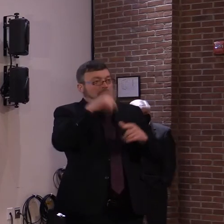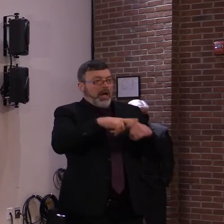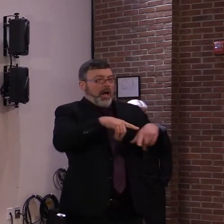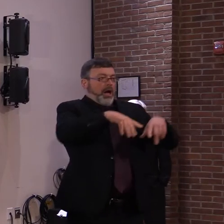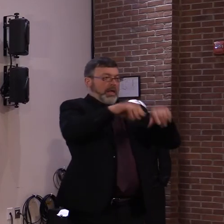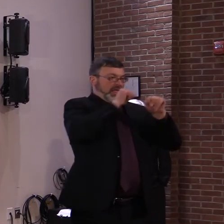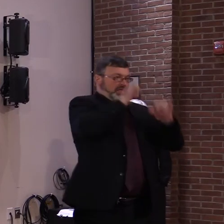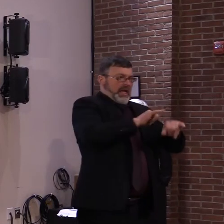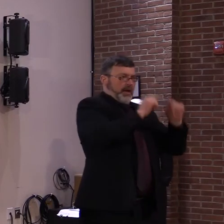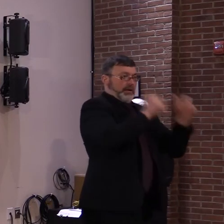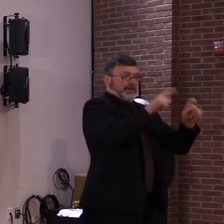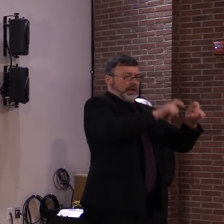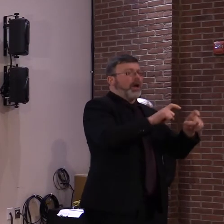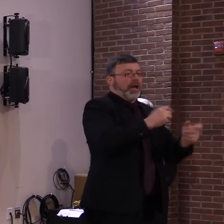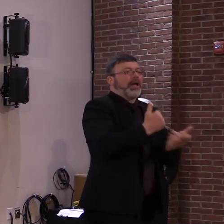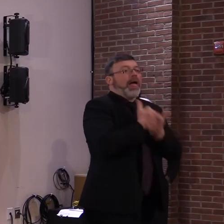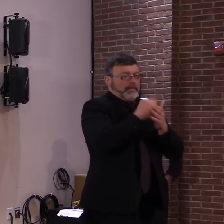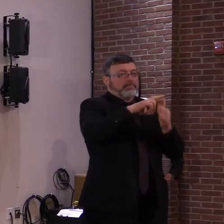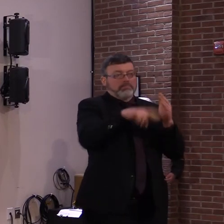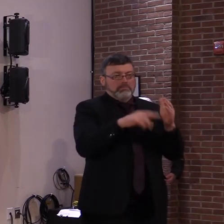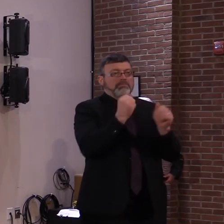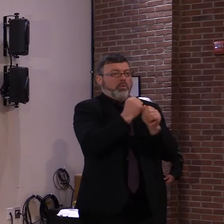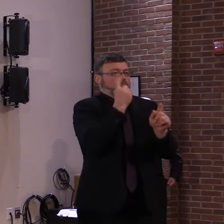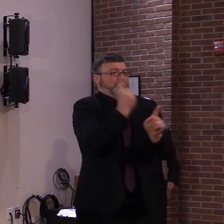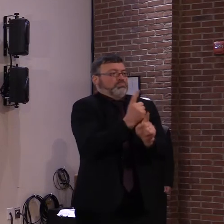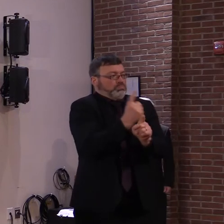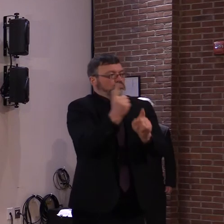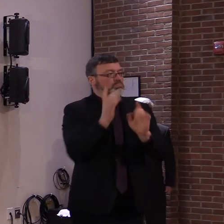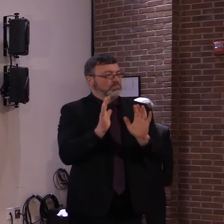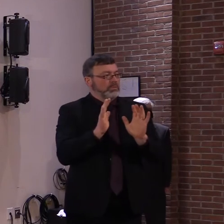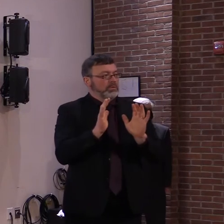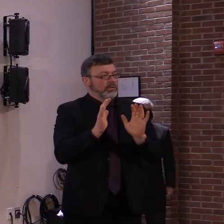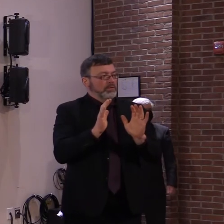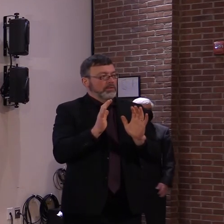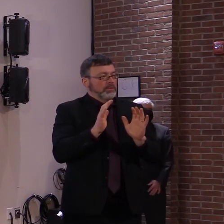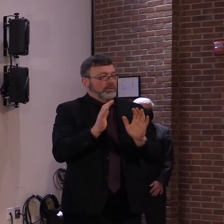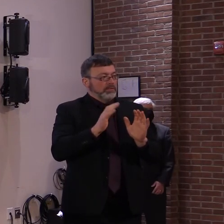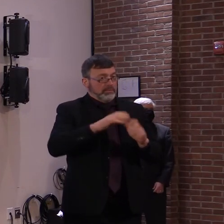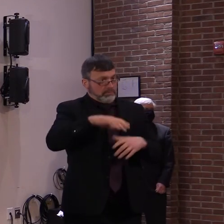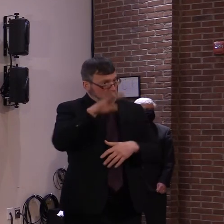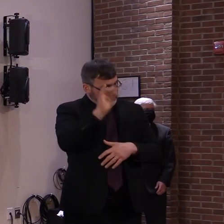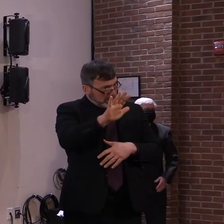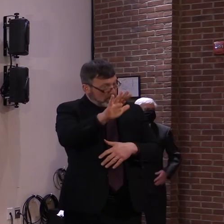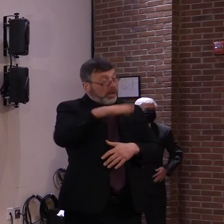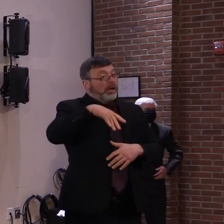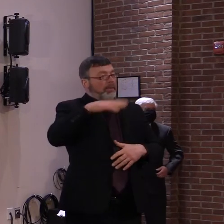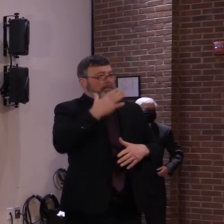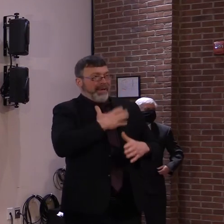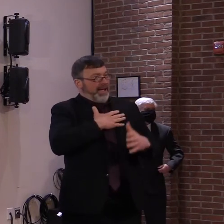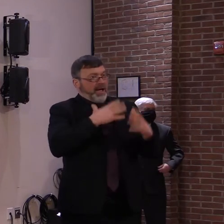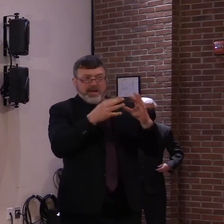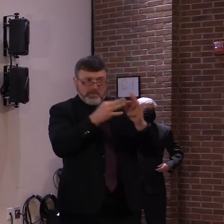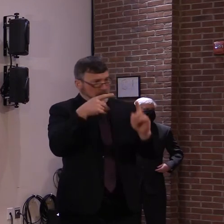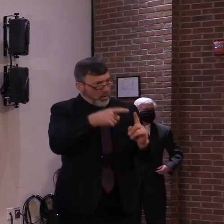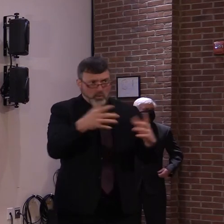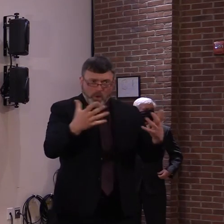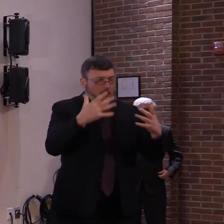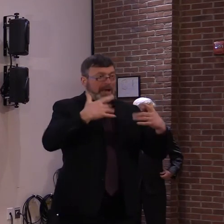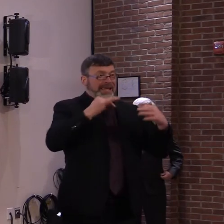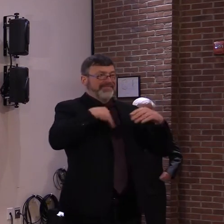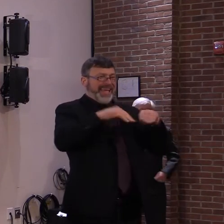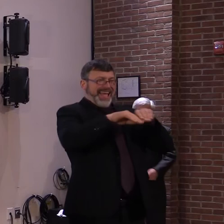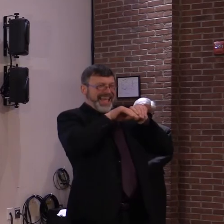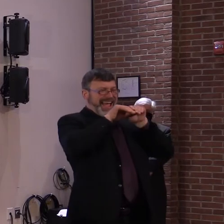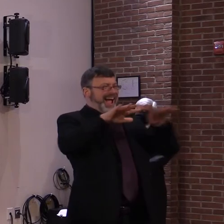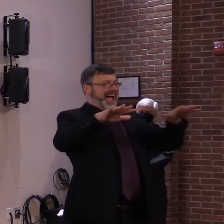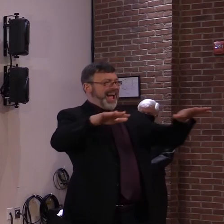on actually implementing something like that. And would it have any real basis in science to make a decision